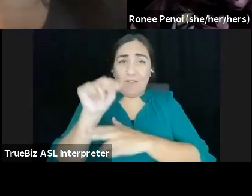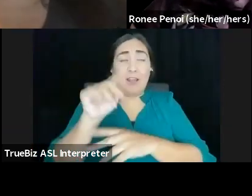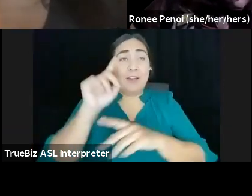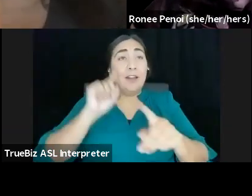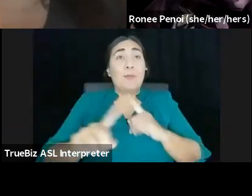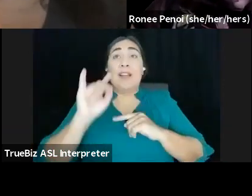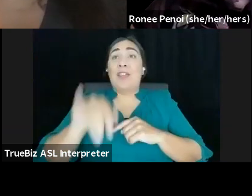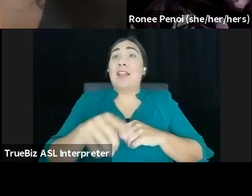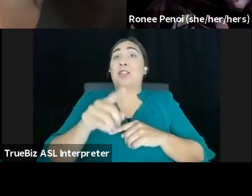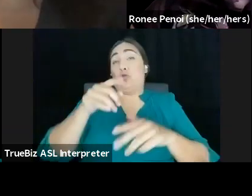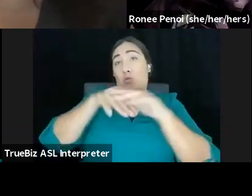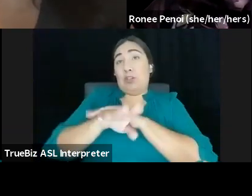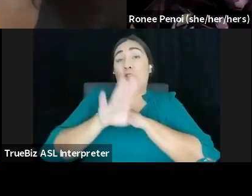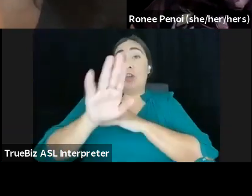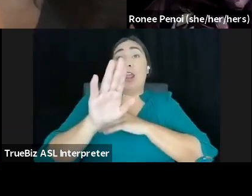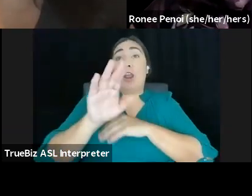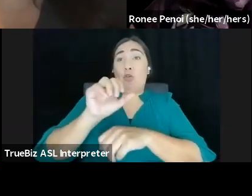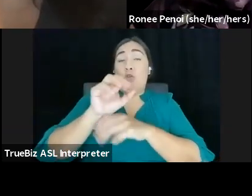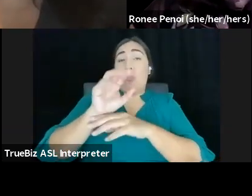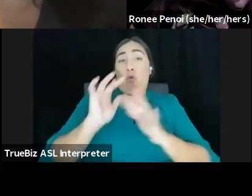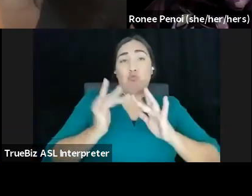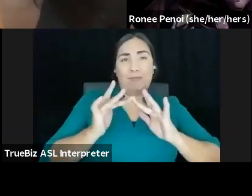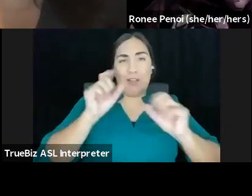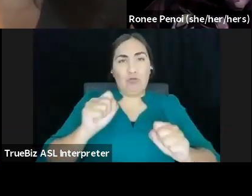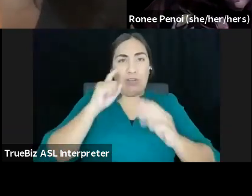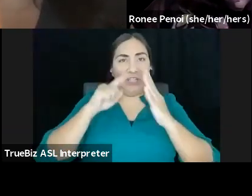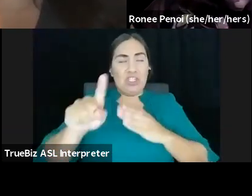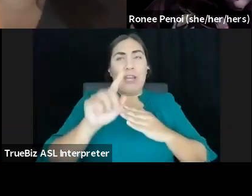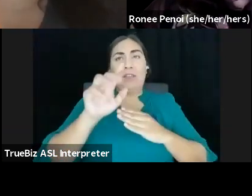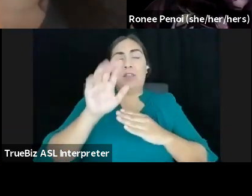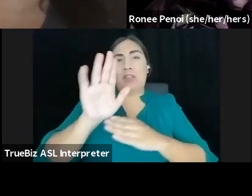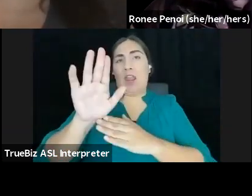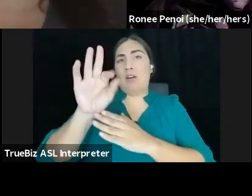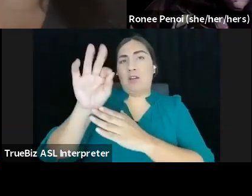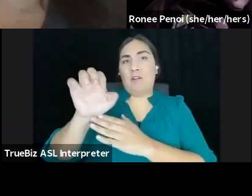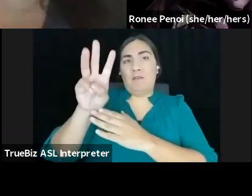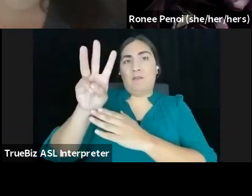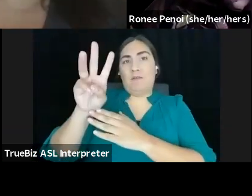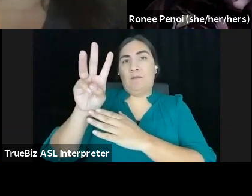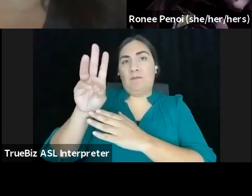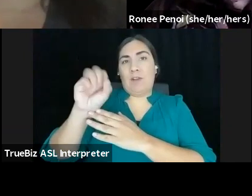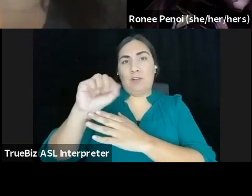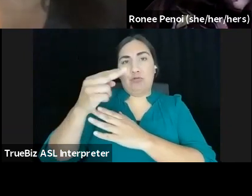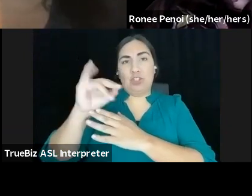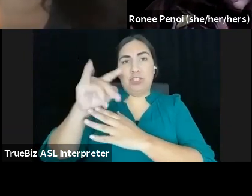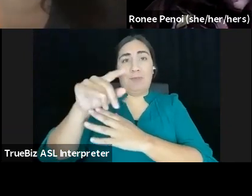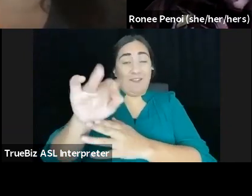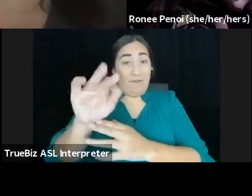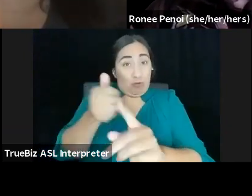website is their fellowships. And so if you are a Native person and very interested, please check it out. The deadline to